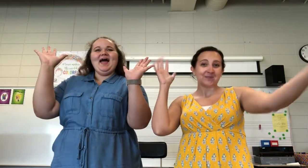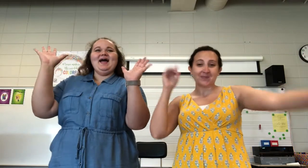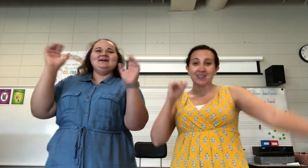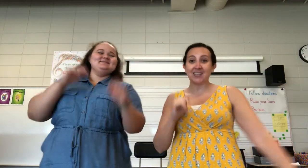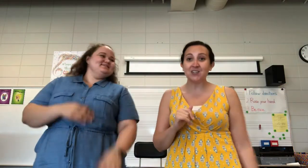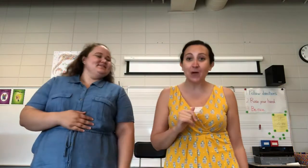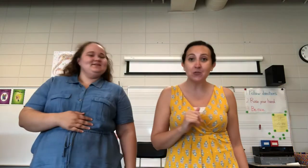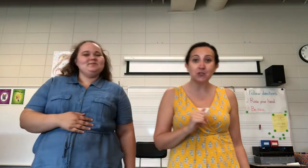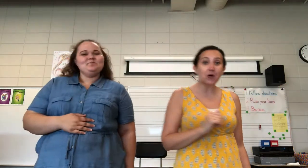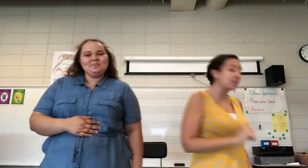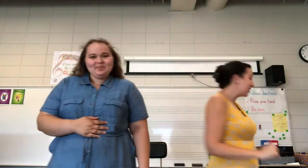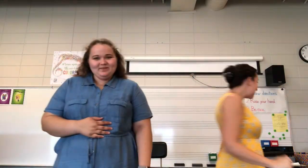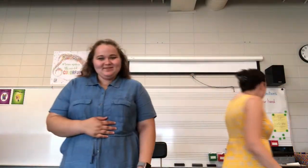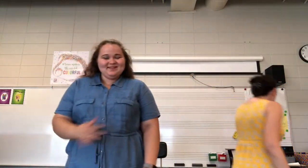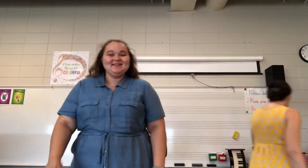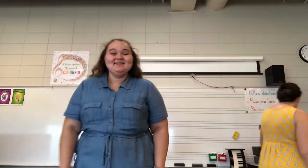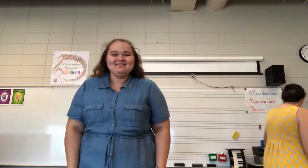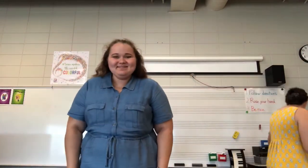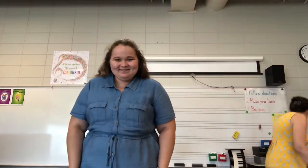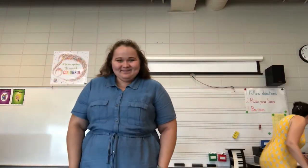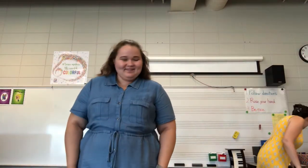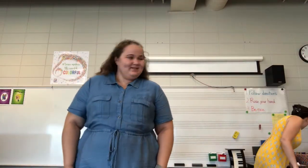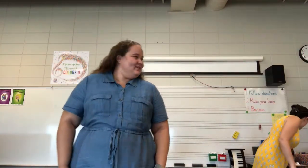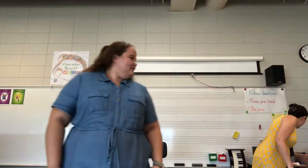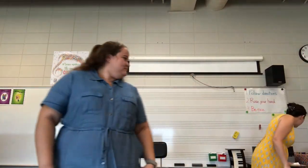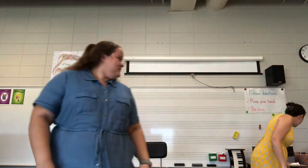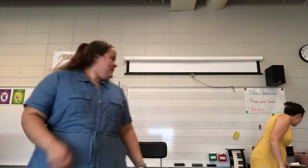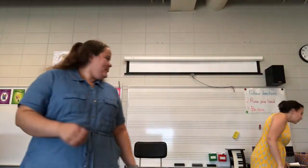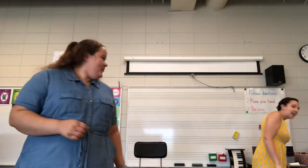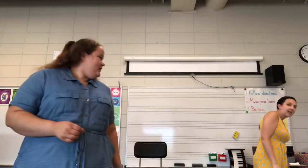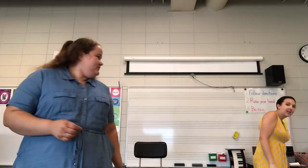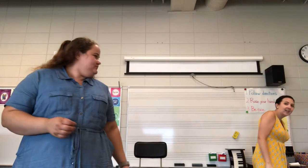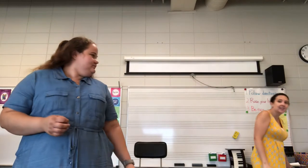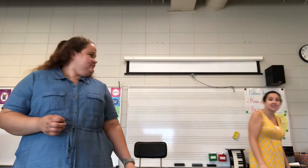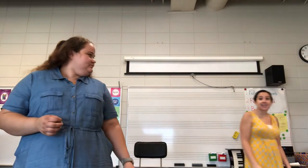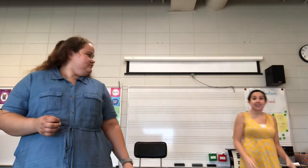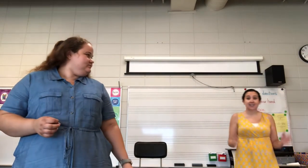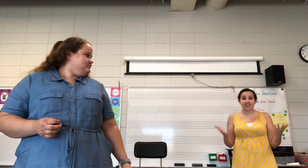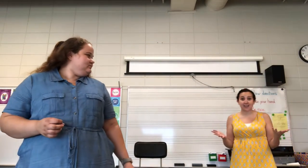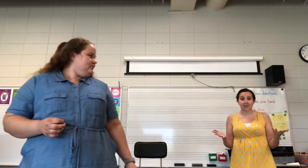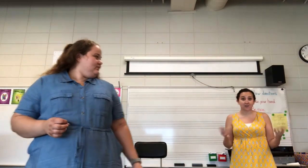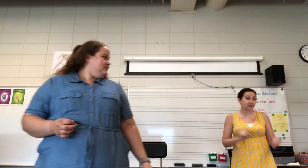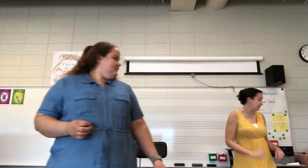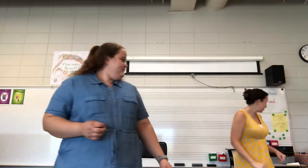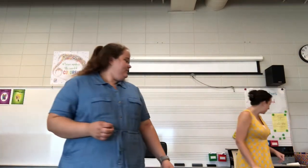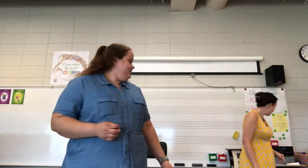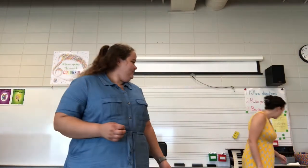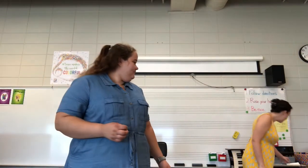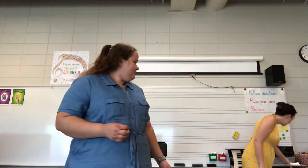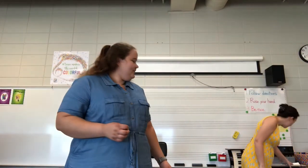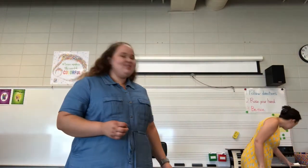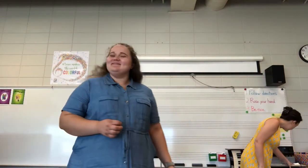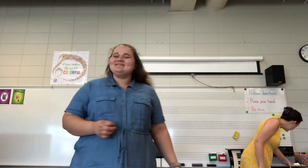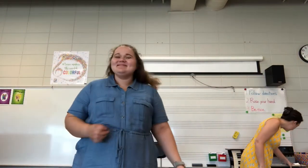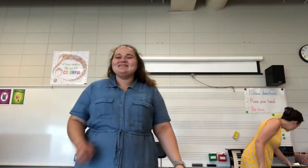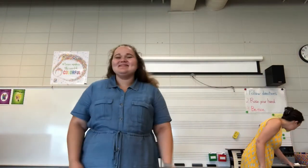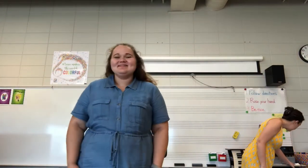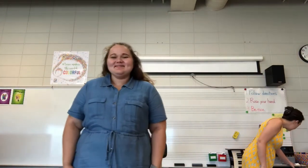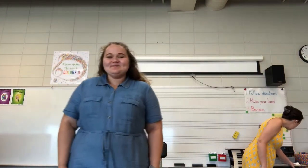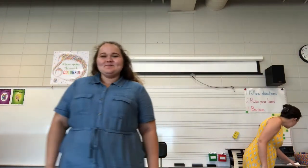It's so short but it's so fun. Now we're gonna try and sing it together too. So here we go.